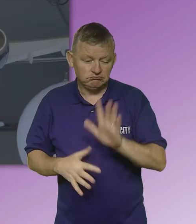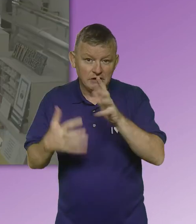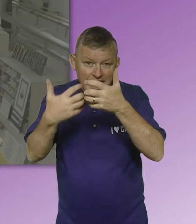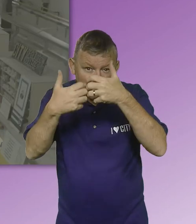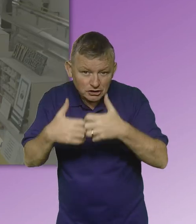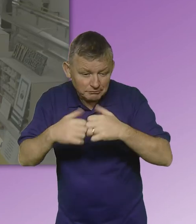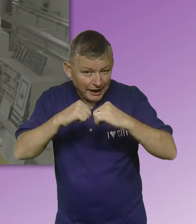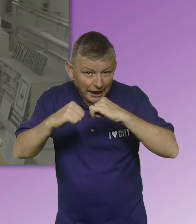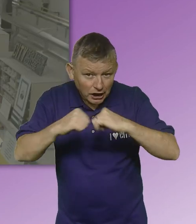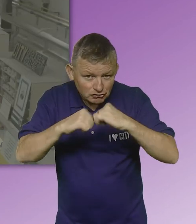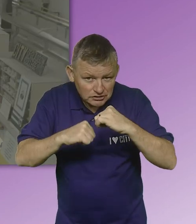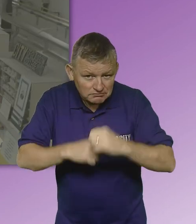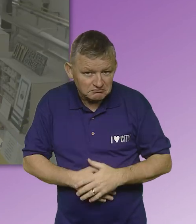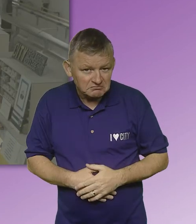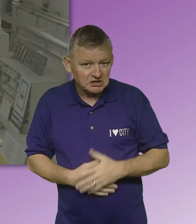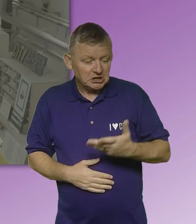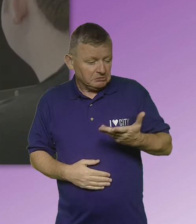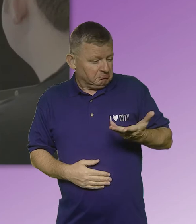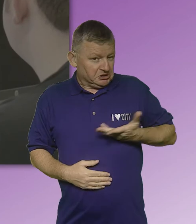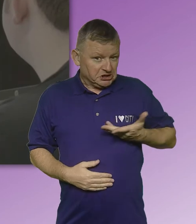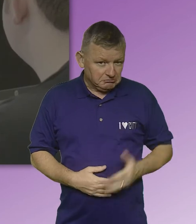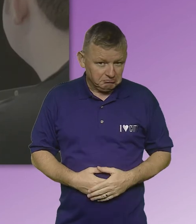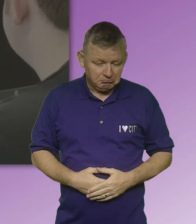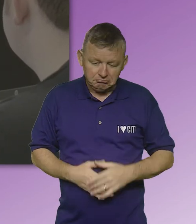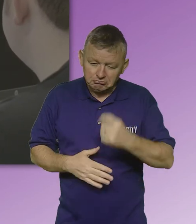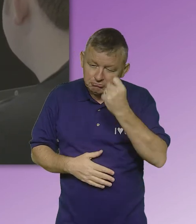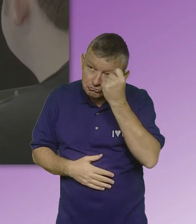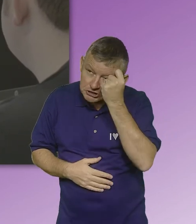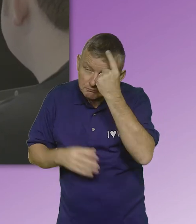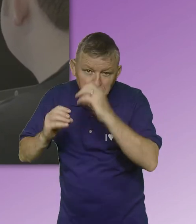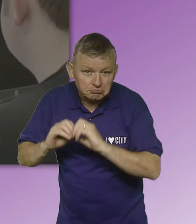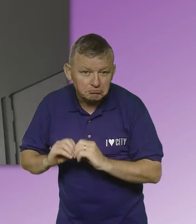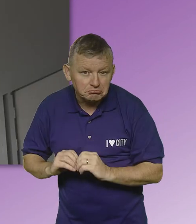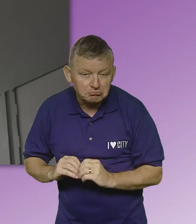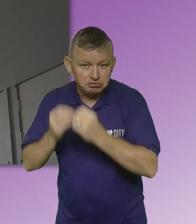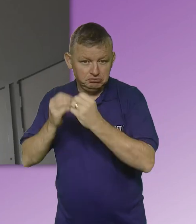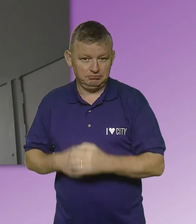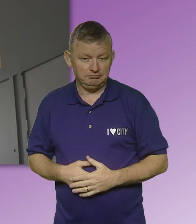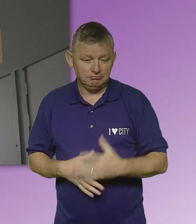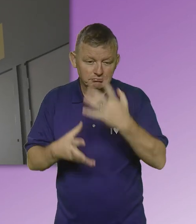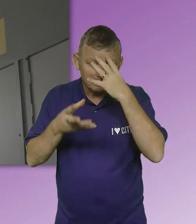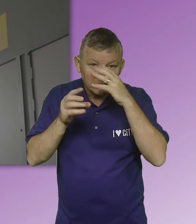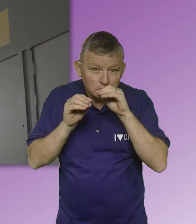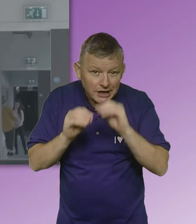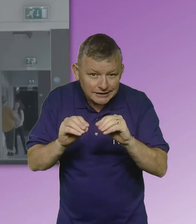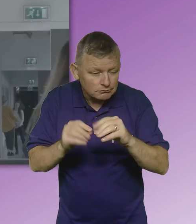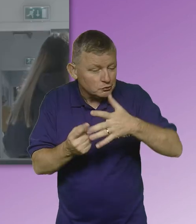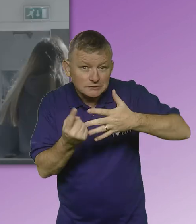engineering and energy, business, creative industries, education and society, leisure and lifestyle